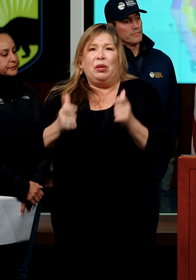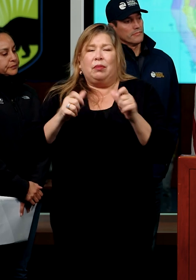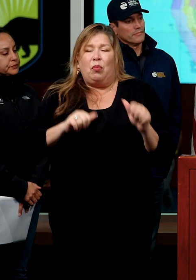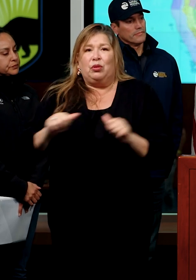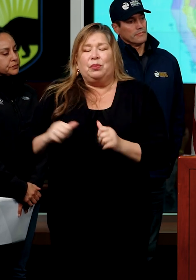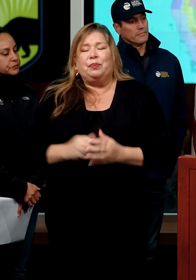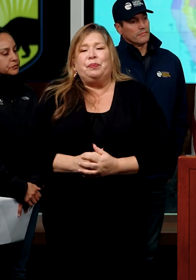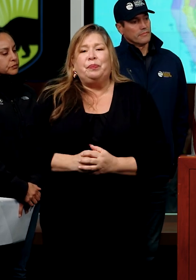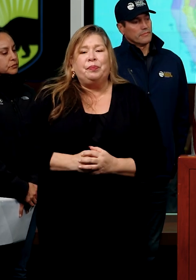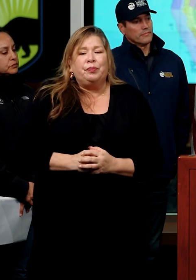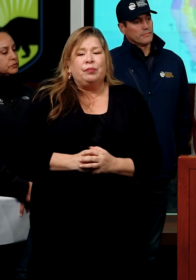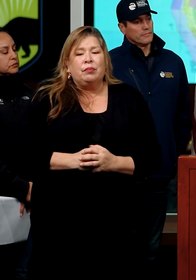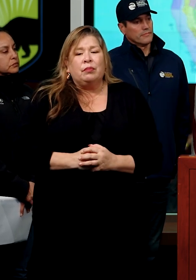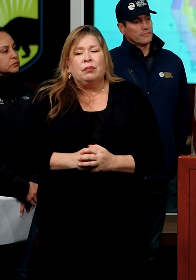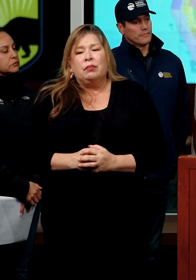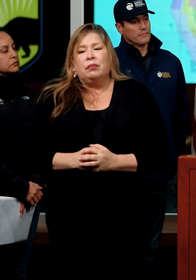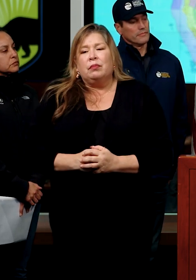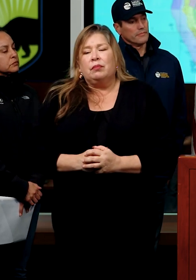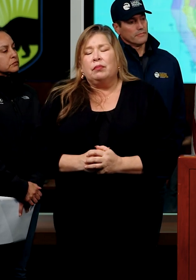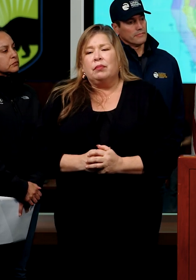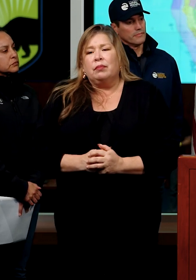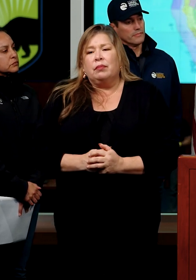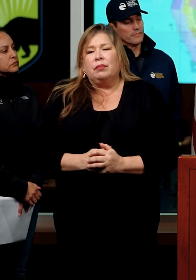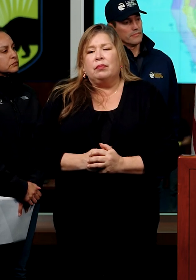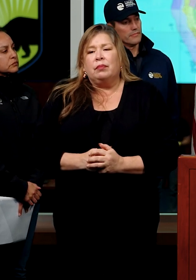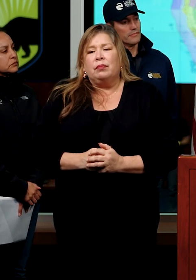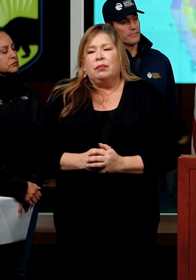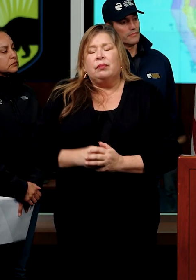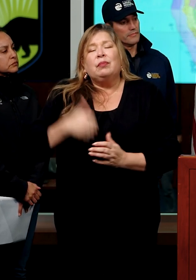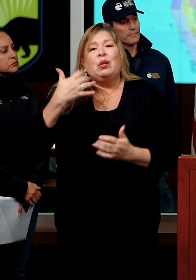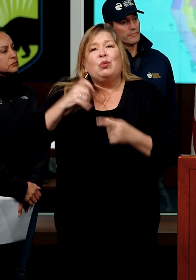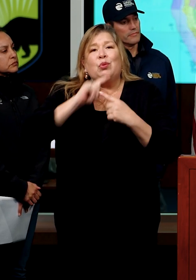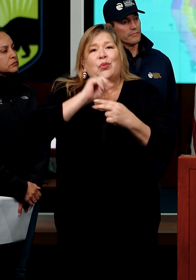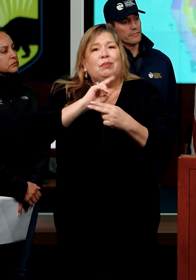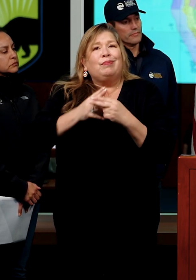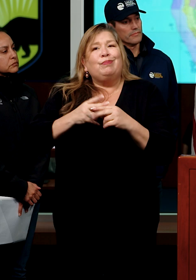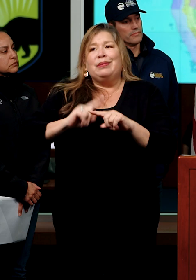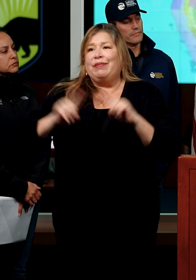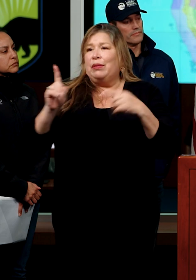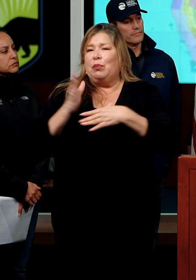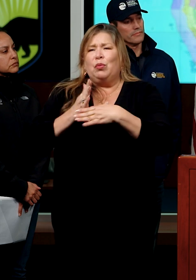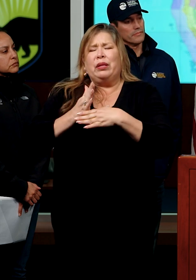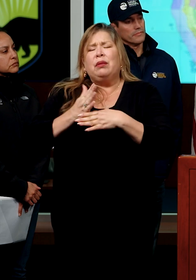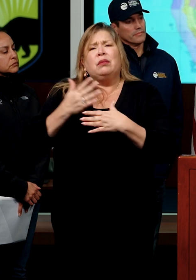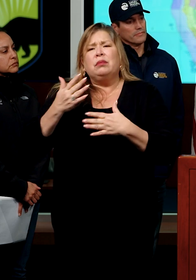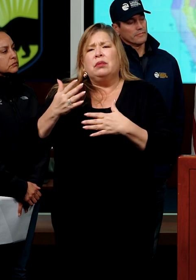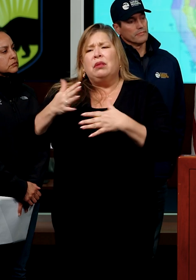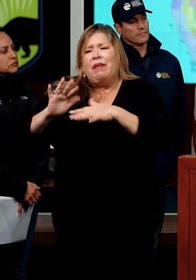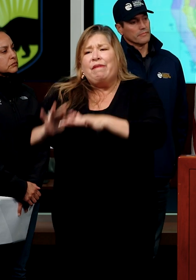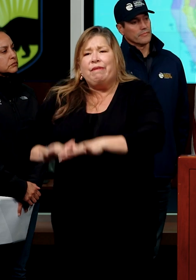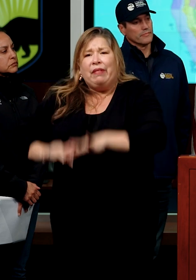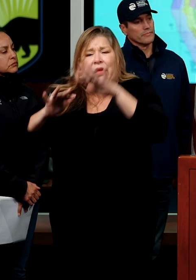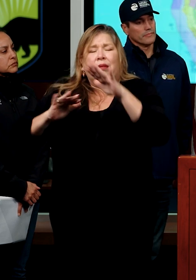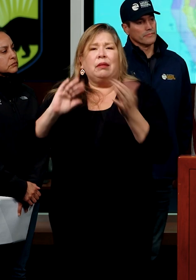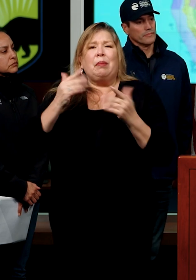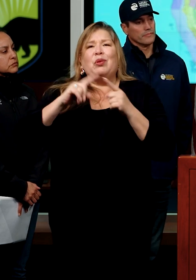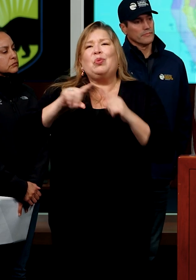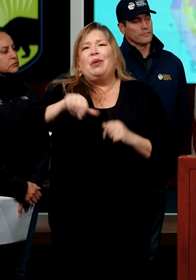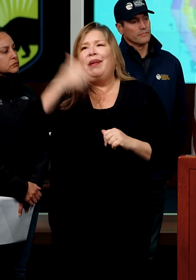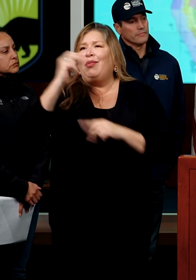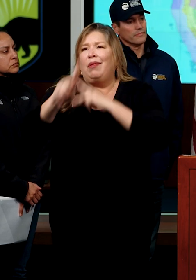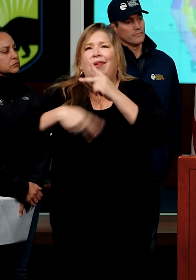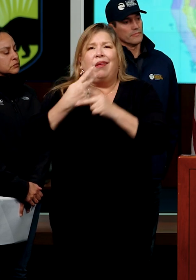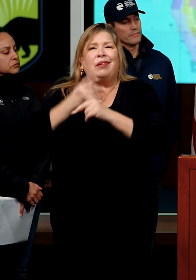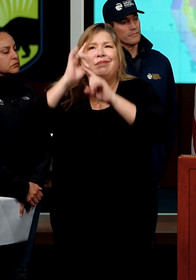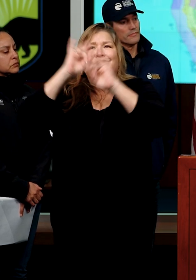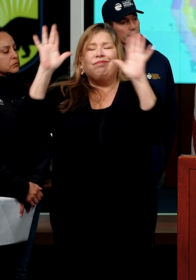I'd like to just talk briefly about the differences of floods versus other types of natural disasters.